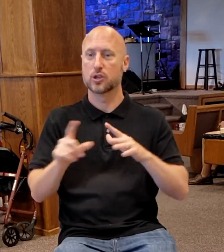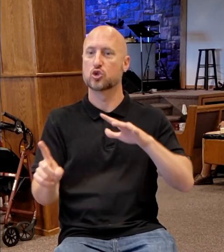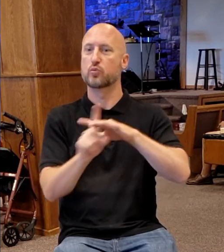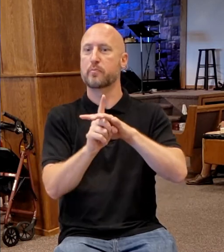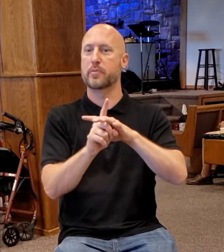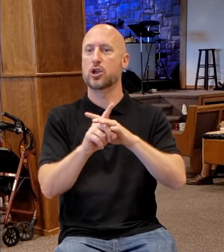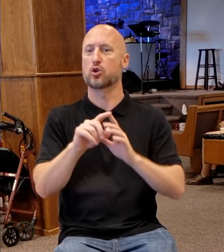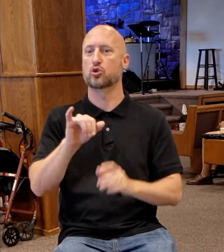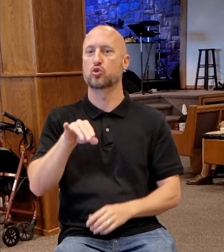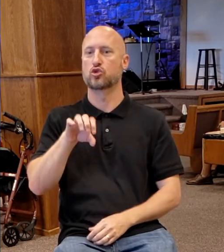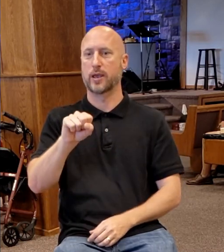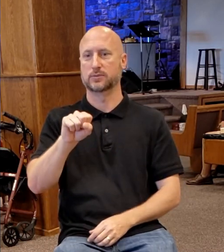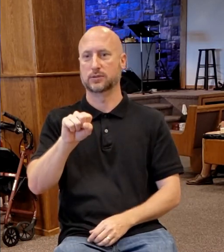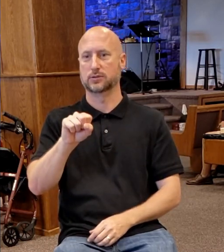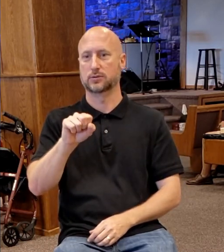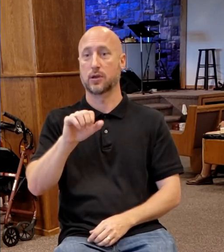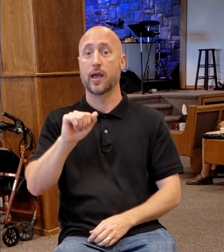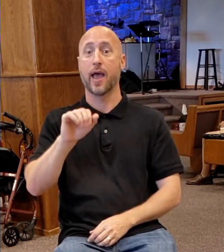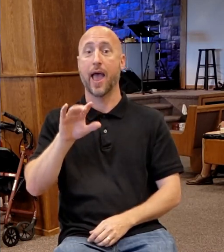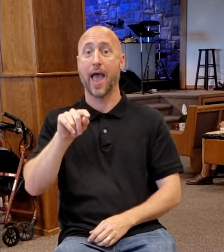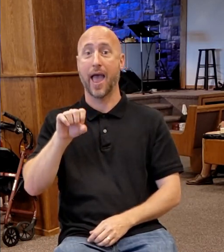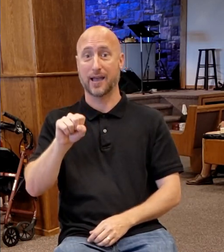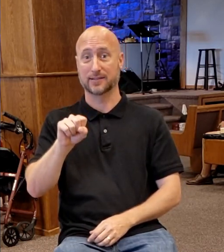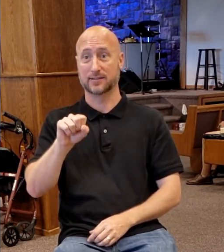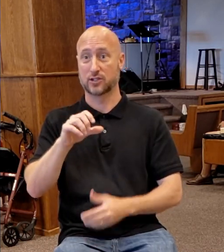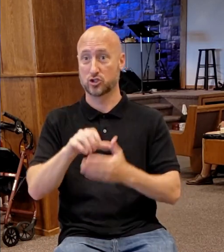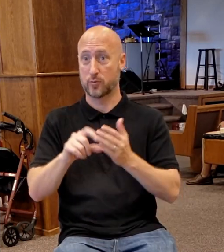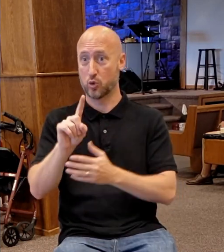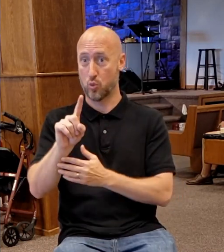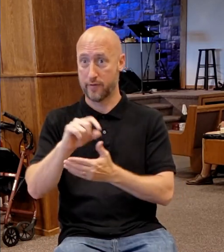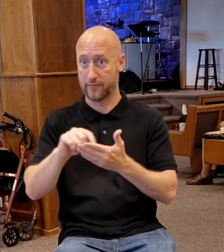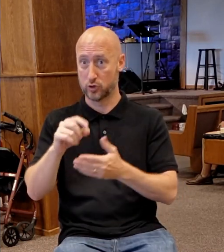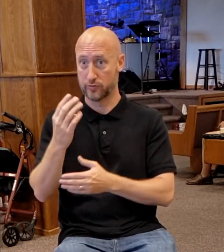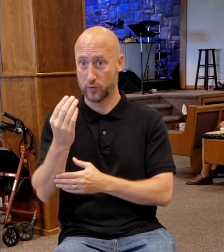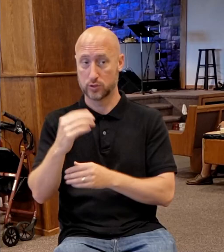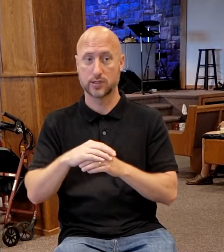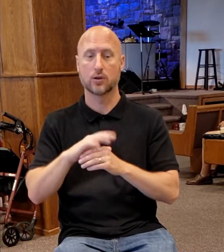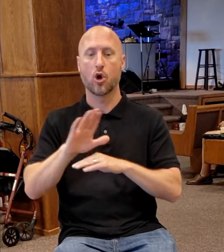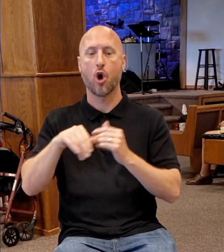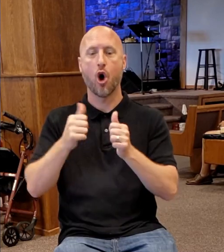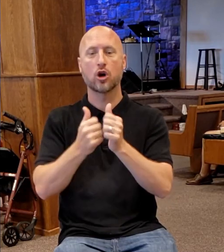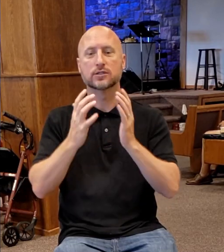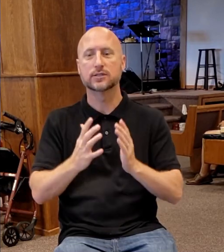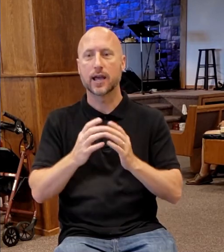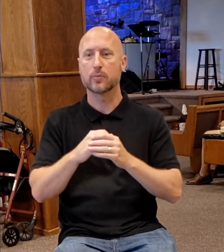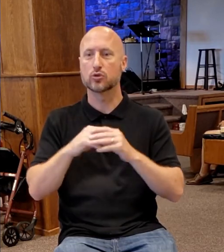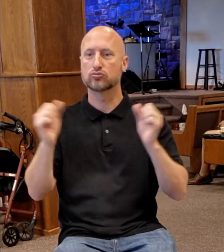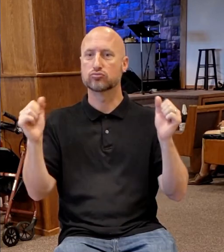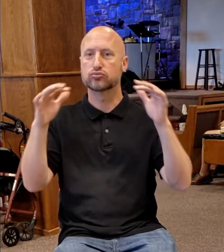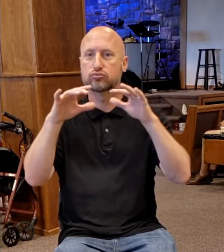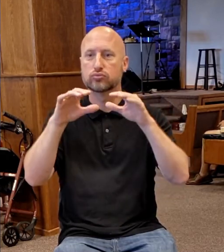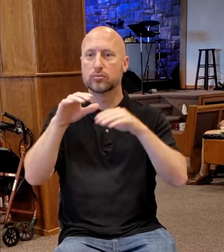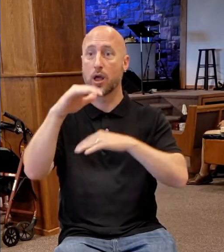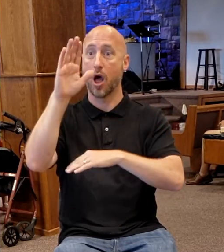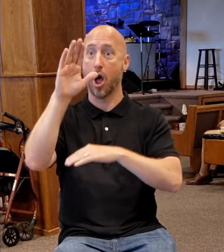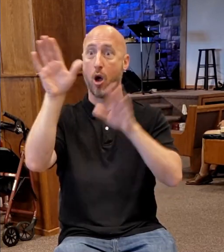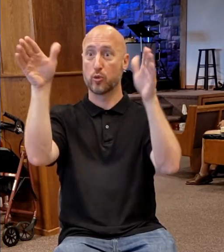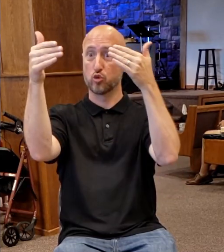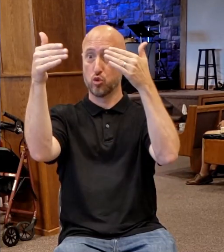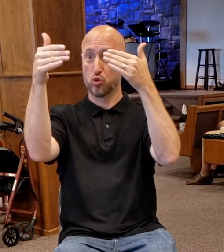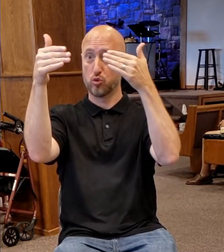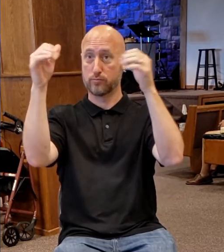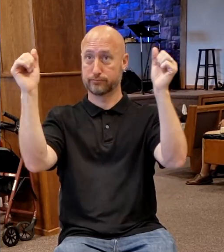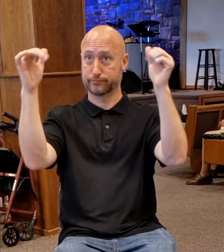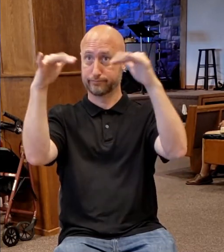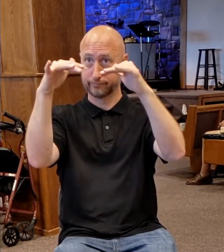Acts chapter 1 is going to tell us in verse 14 that when the disciples were gathered in the upper room, it says, with Mary and